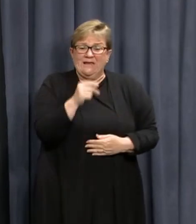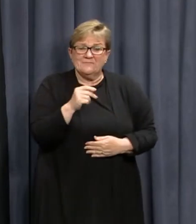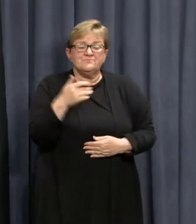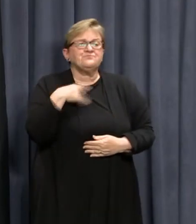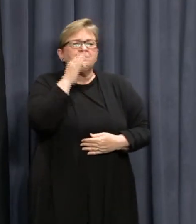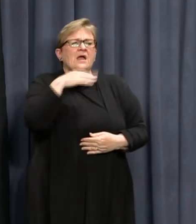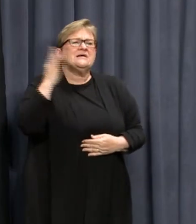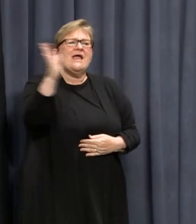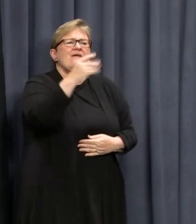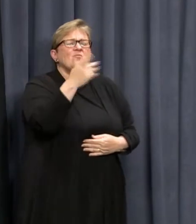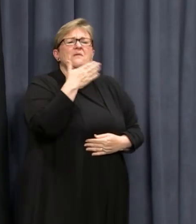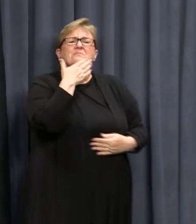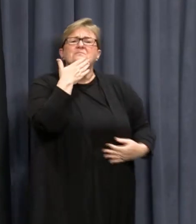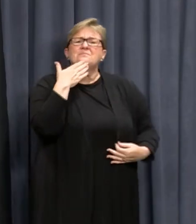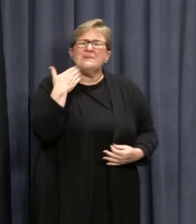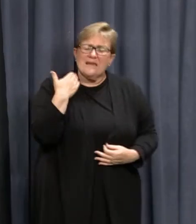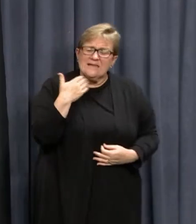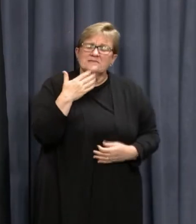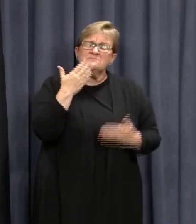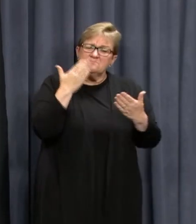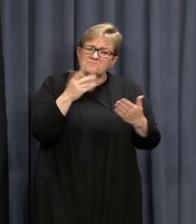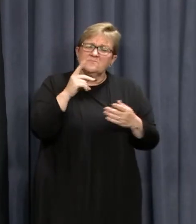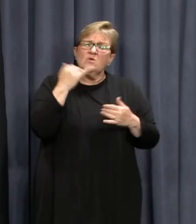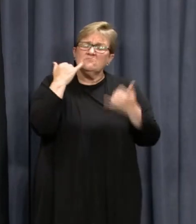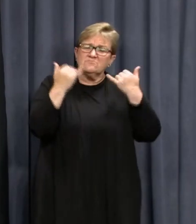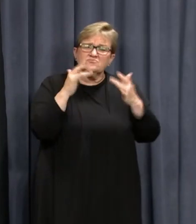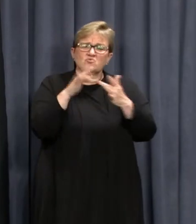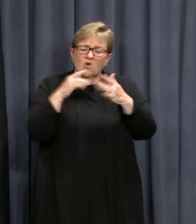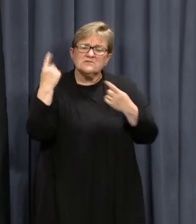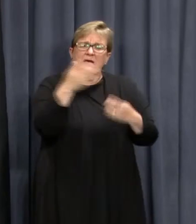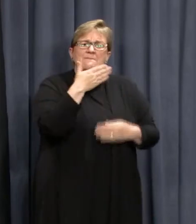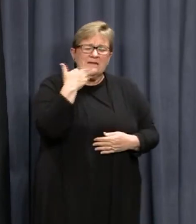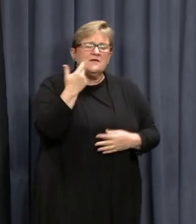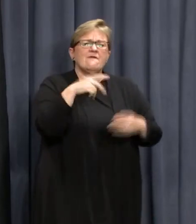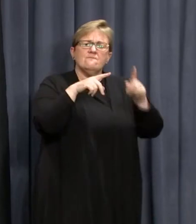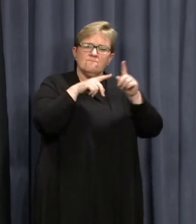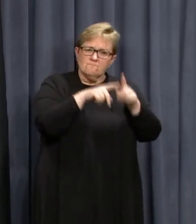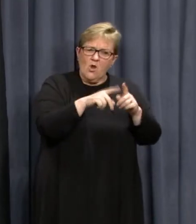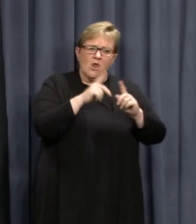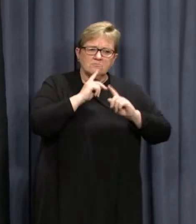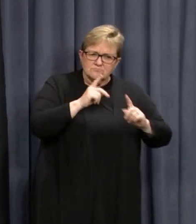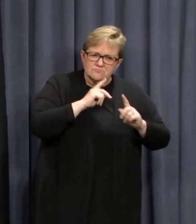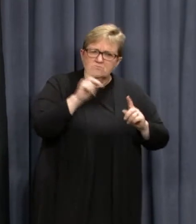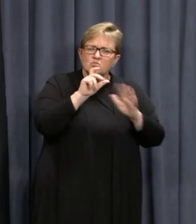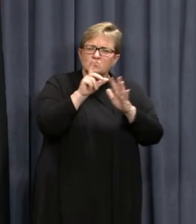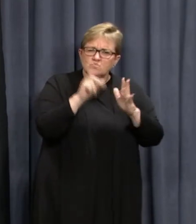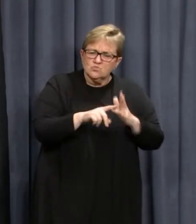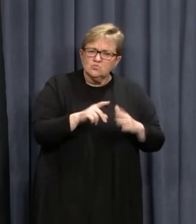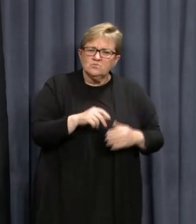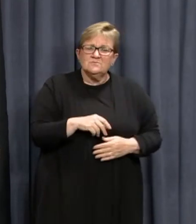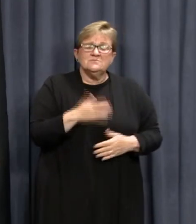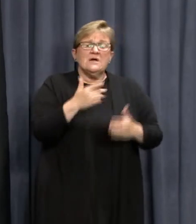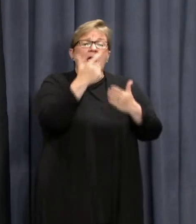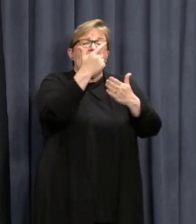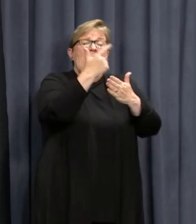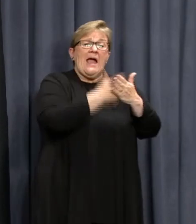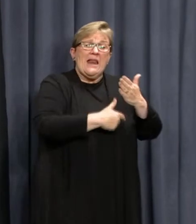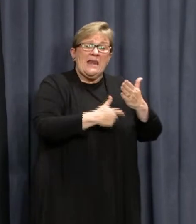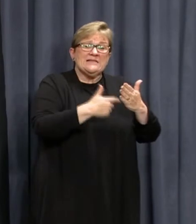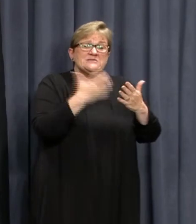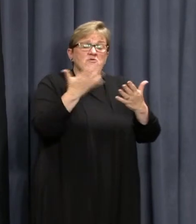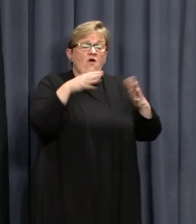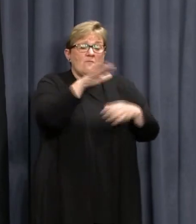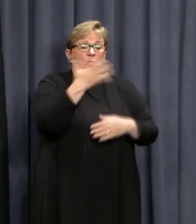I ask everyone to cooperate with our contact tracing teams and follow the instructions. A list of potential